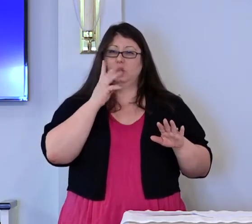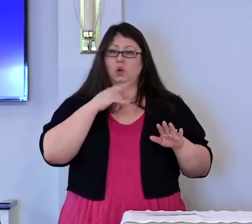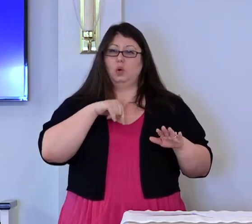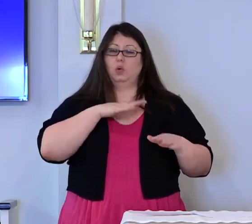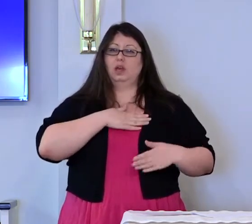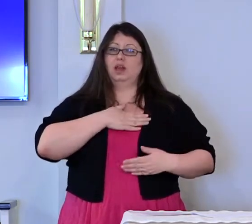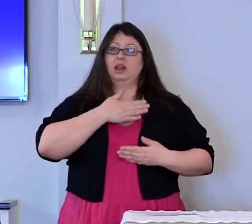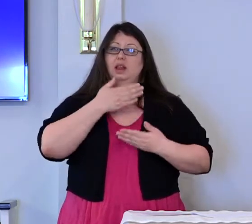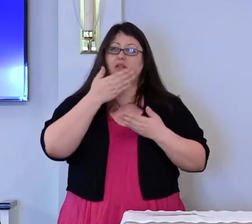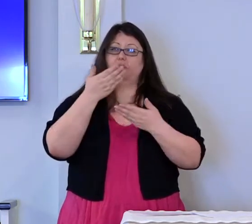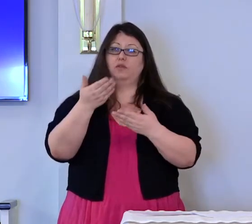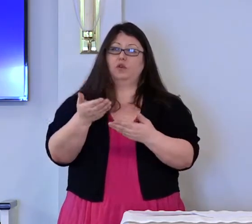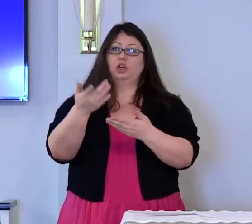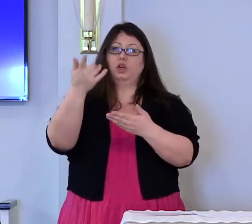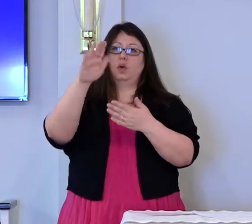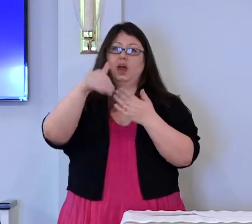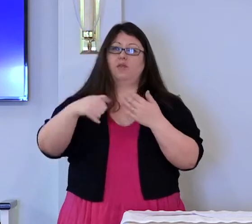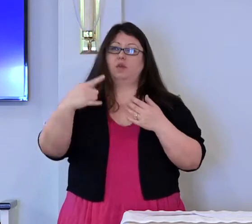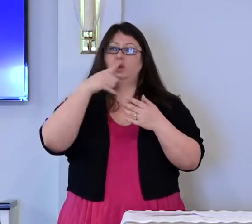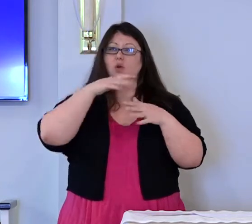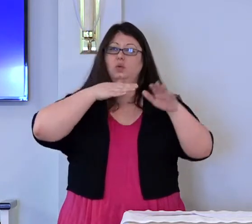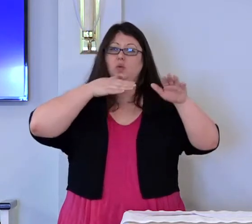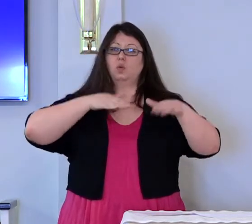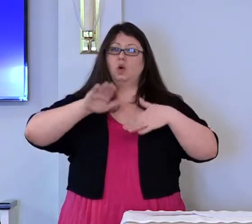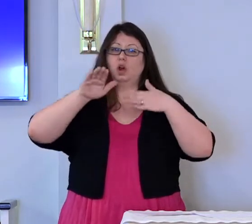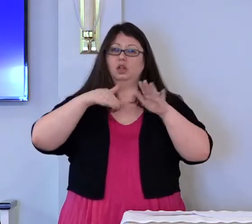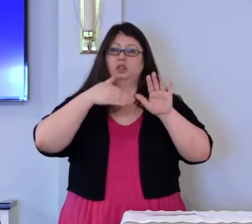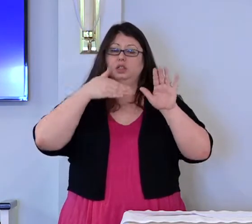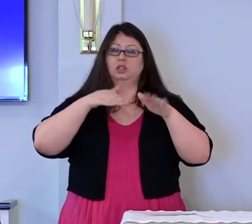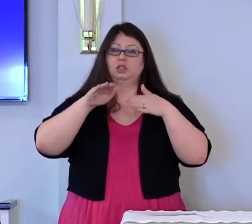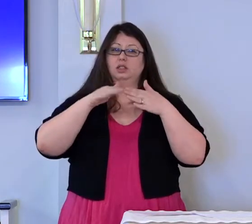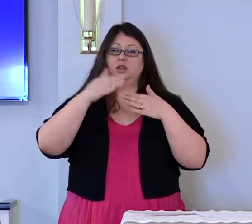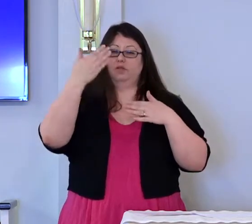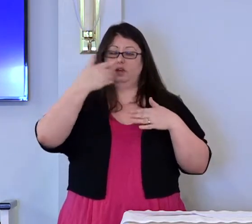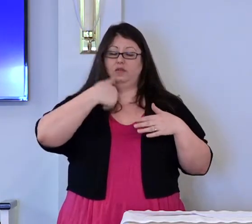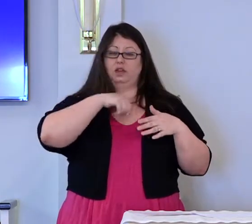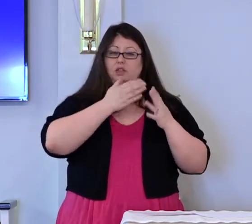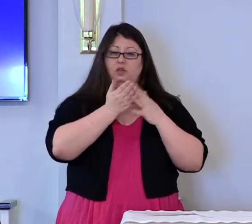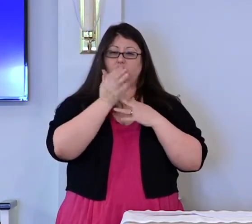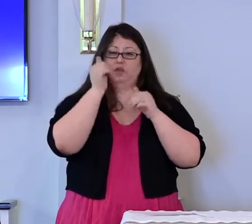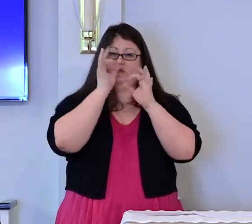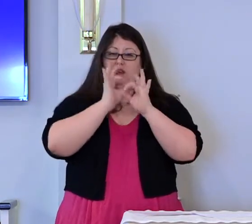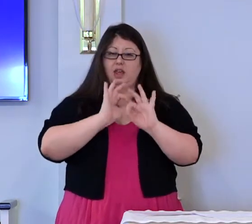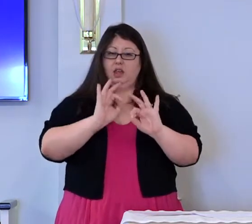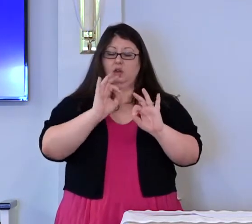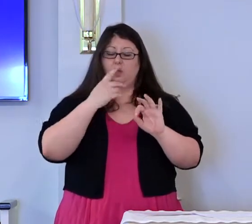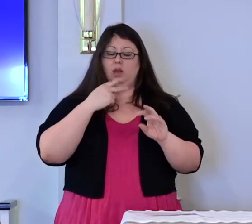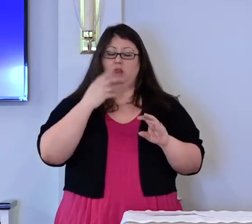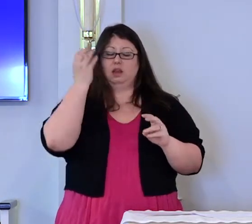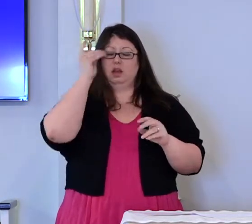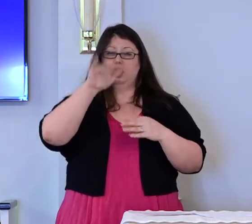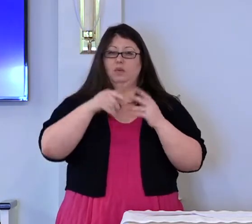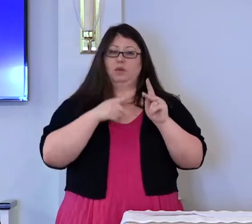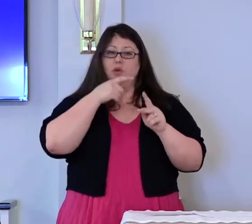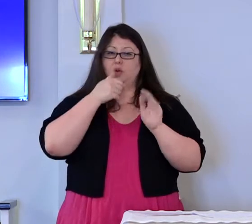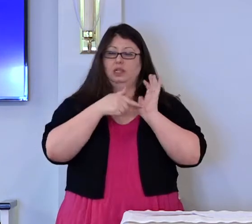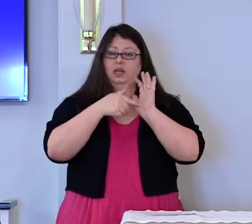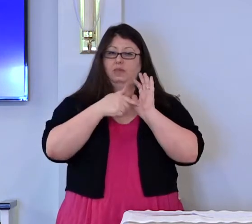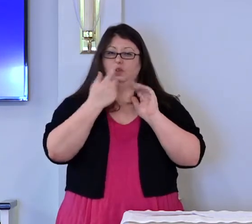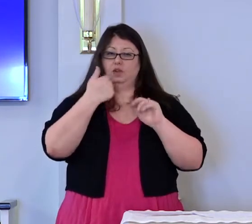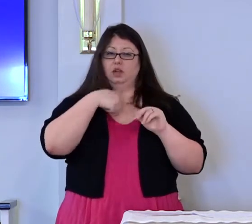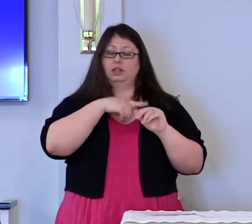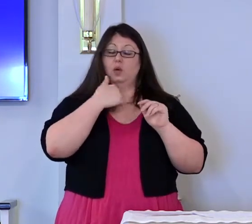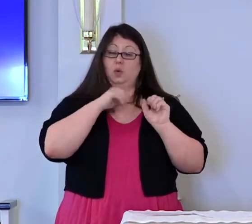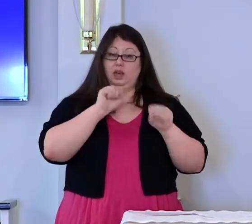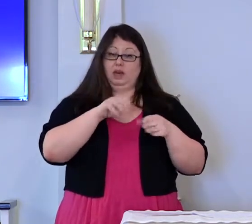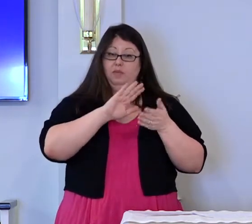before you all who have walked in faith before us and who have been our examples. May we